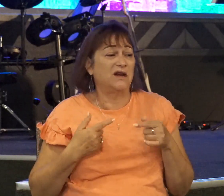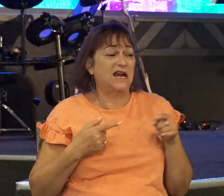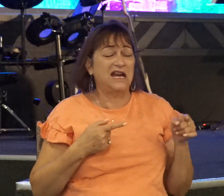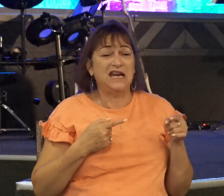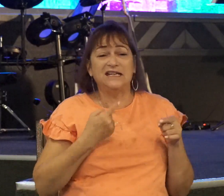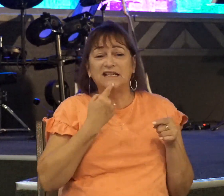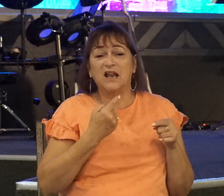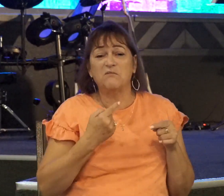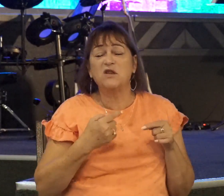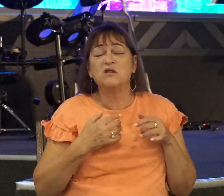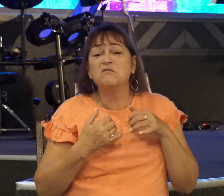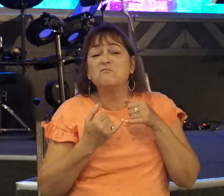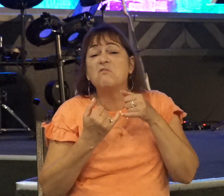He might as well join the Philistines.